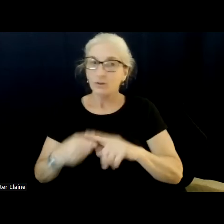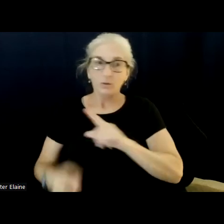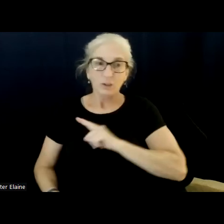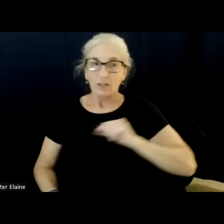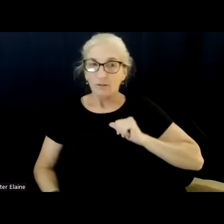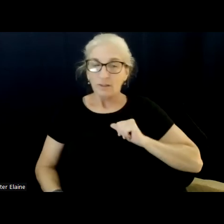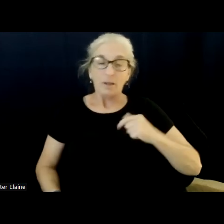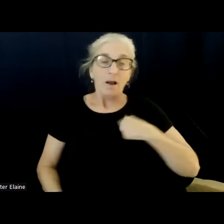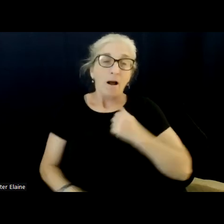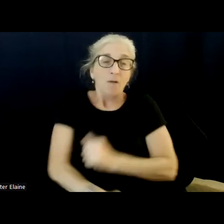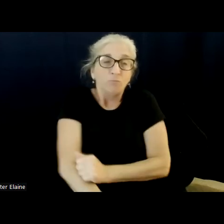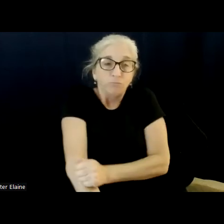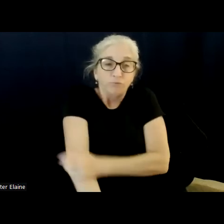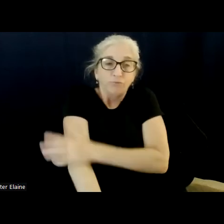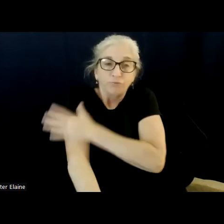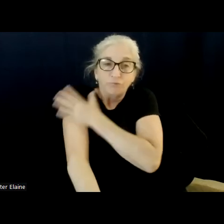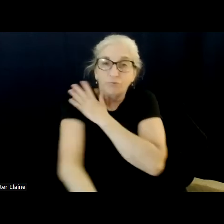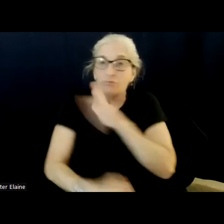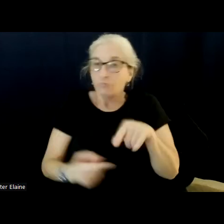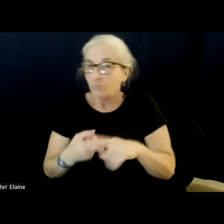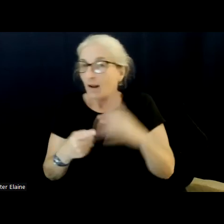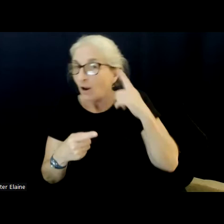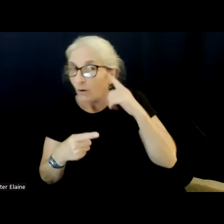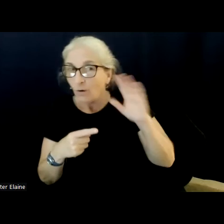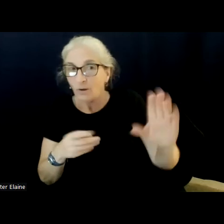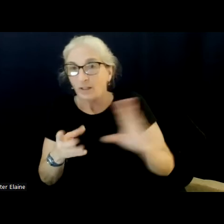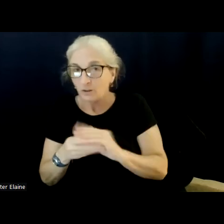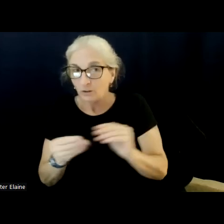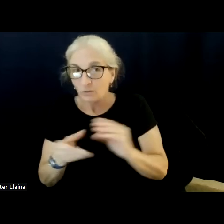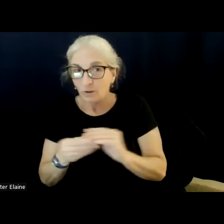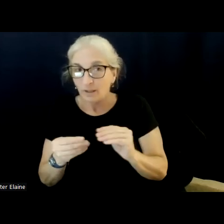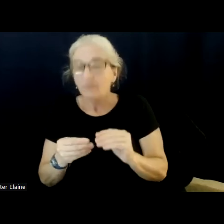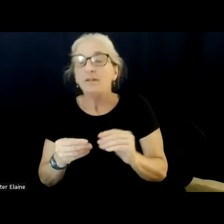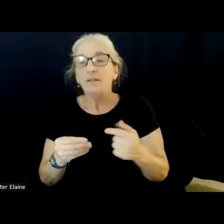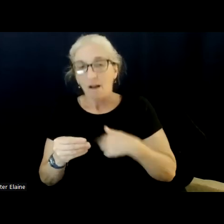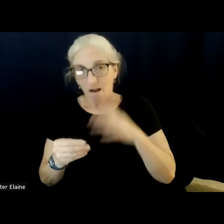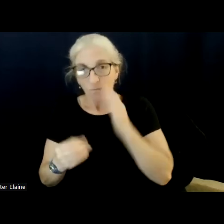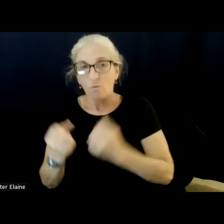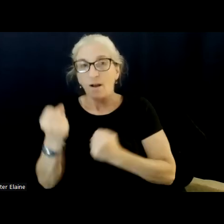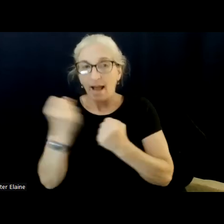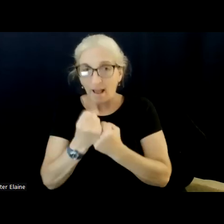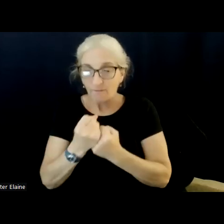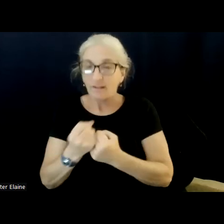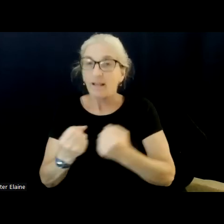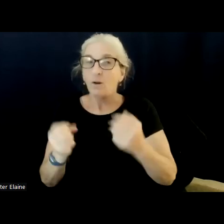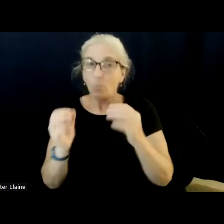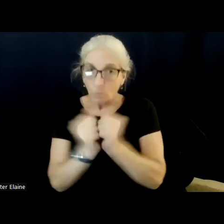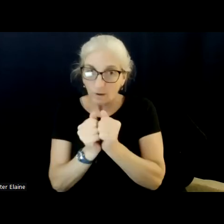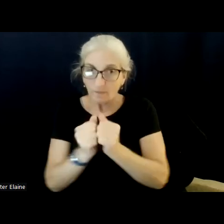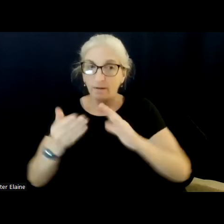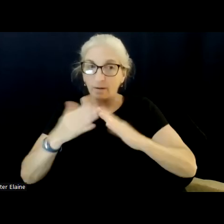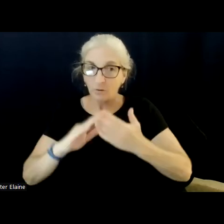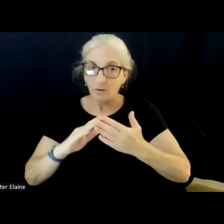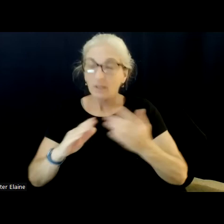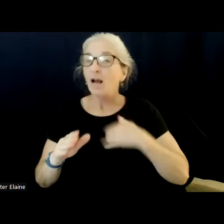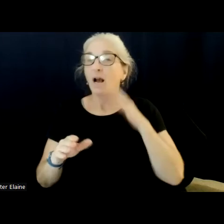down my spine when I first heard his story. So I will be an advocate in this community. I will be working alongside you.